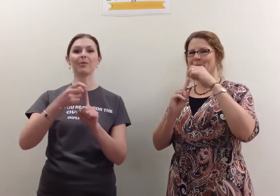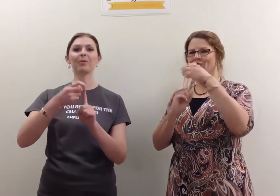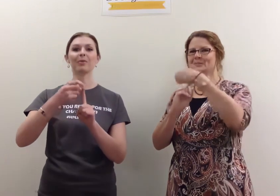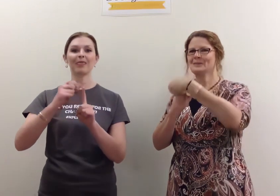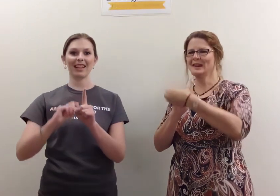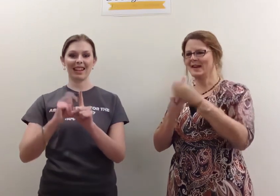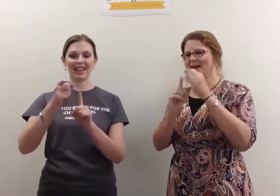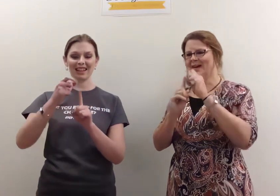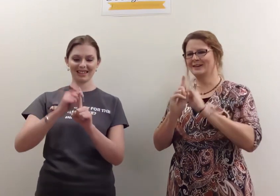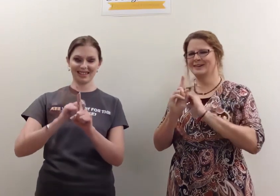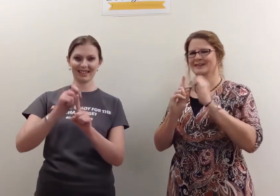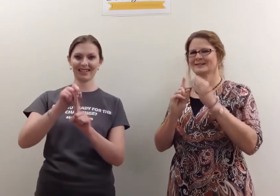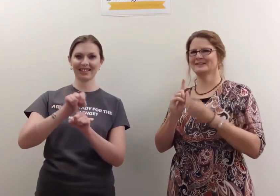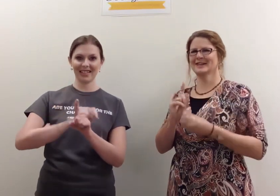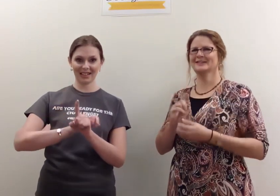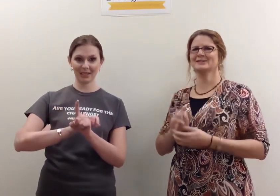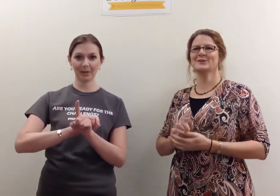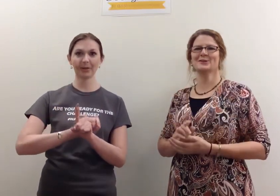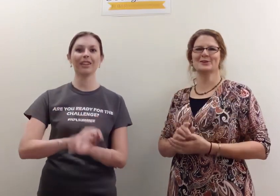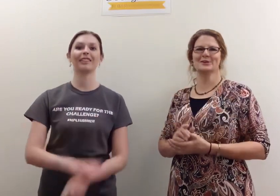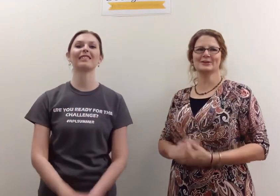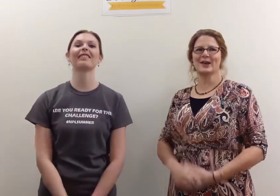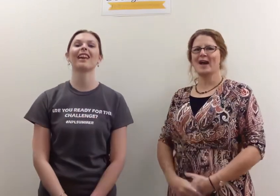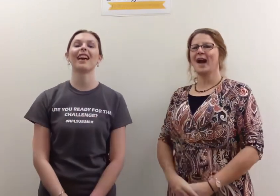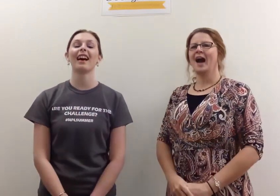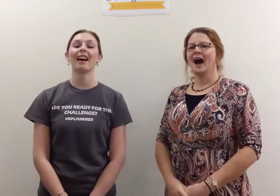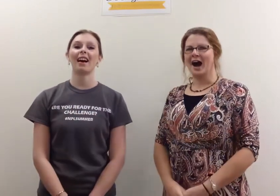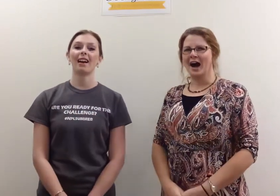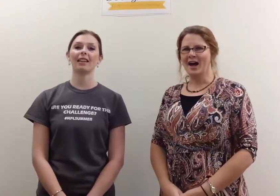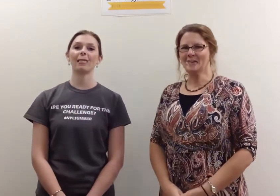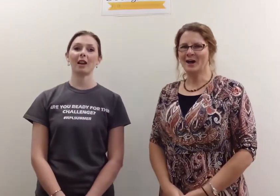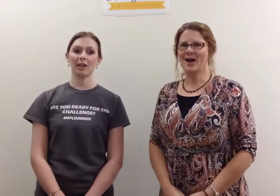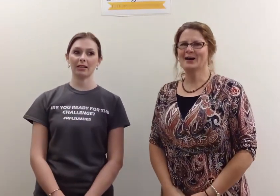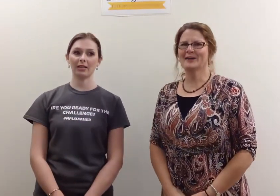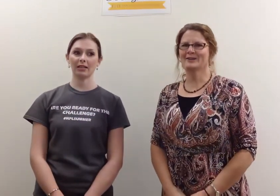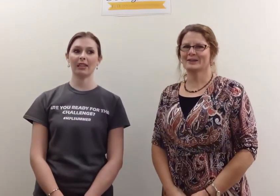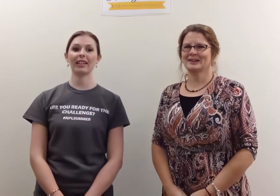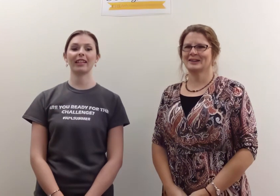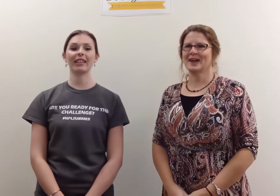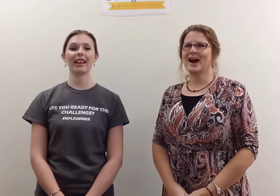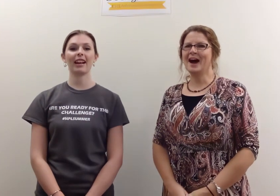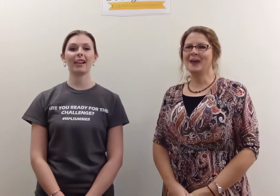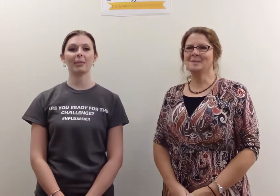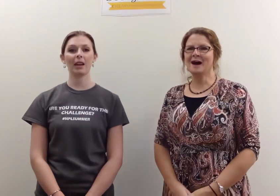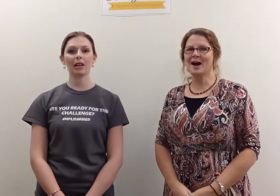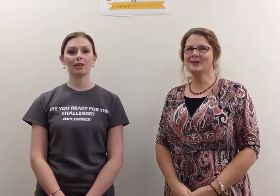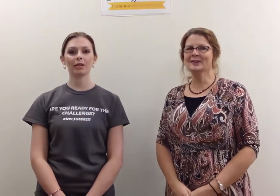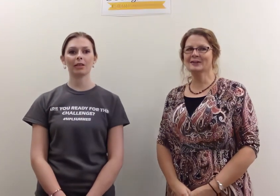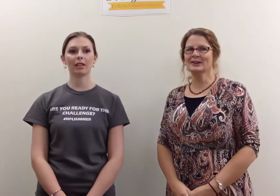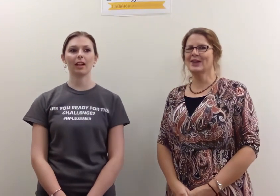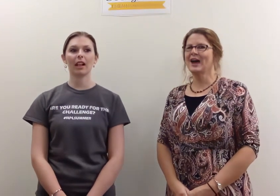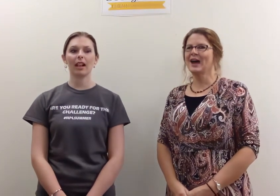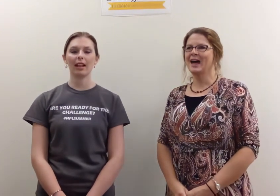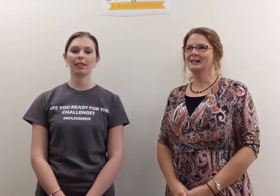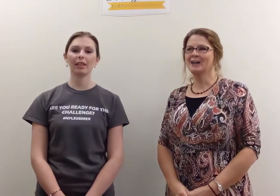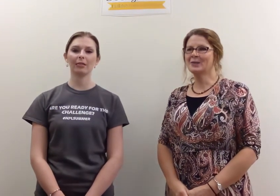mushy bananas taste so good. I am hungry, I am hungry, and I